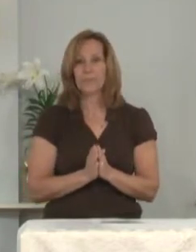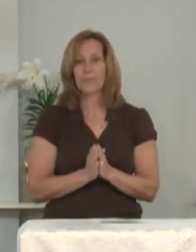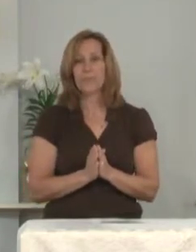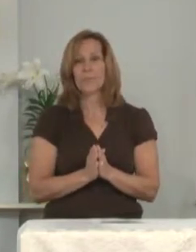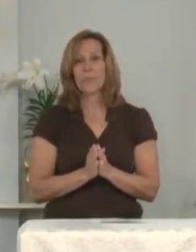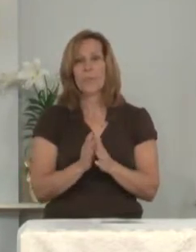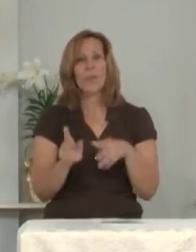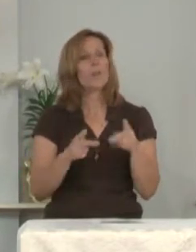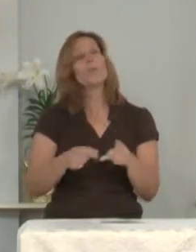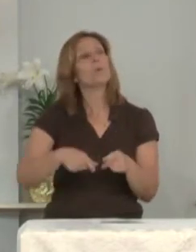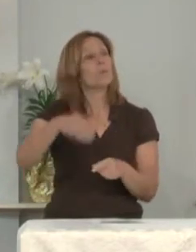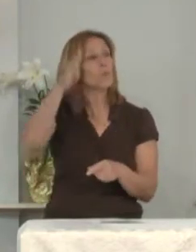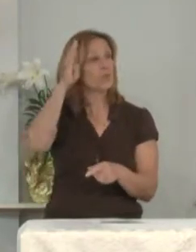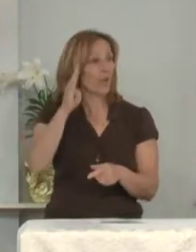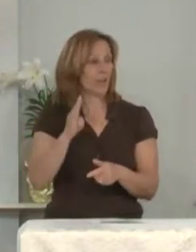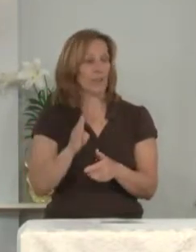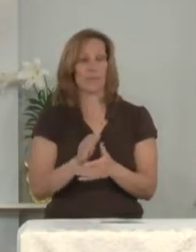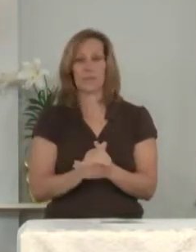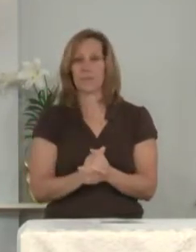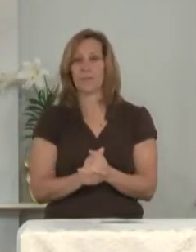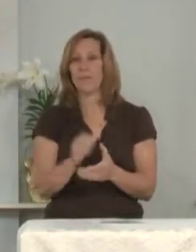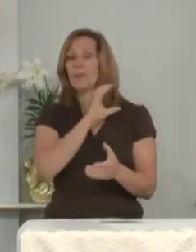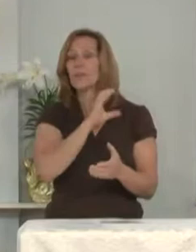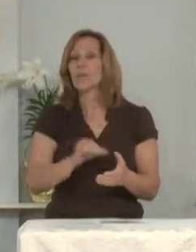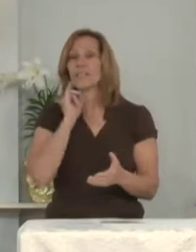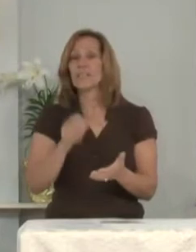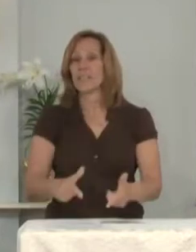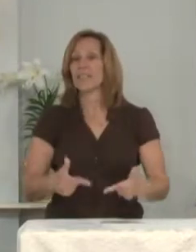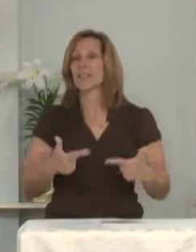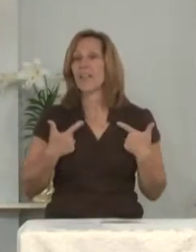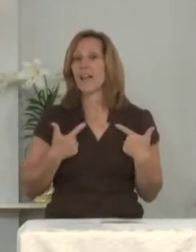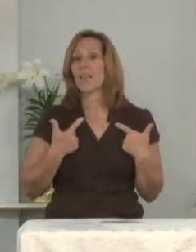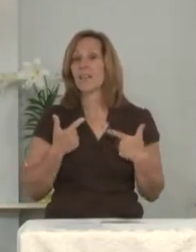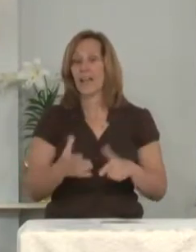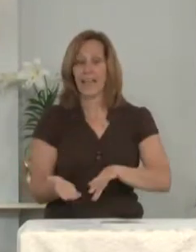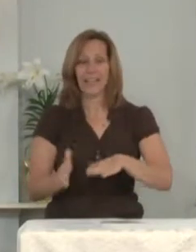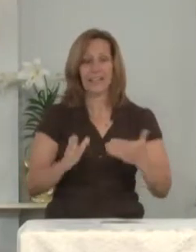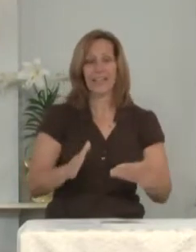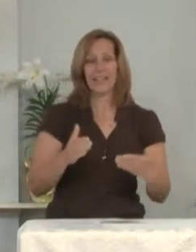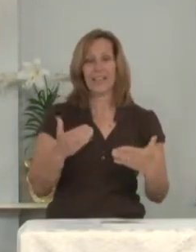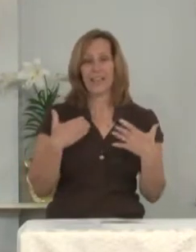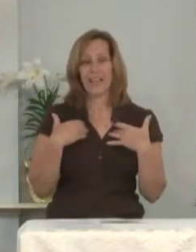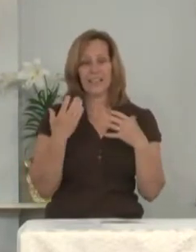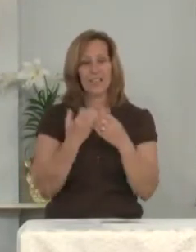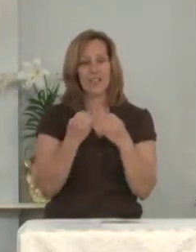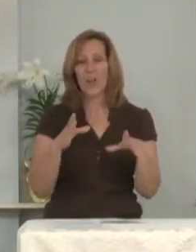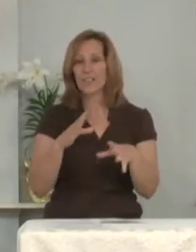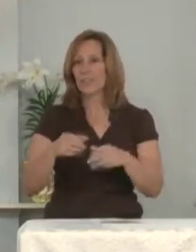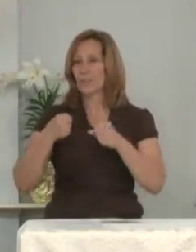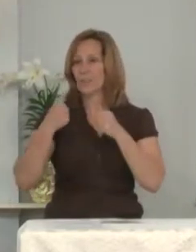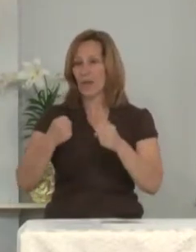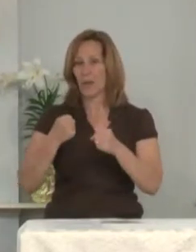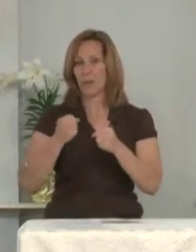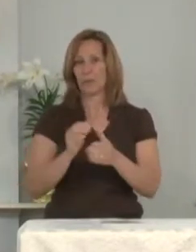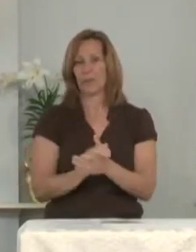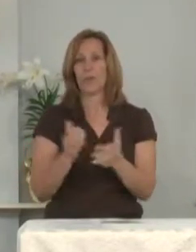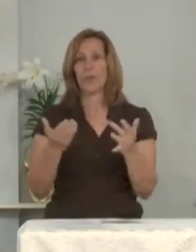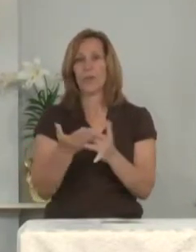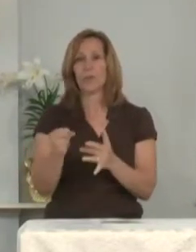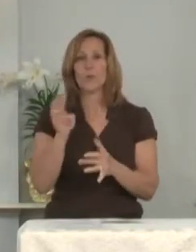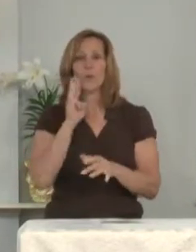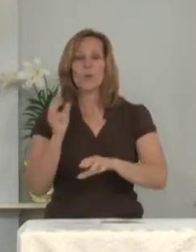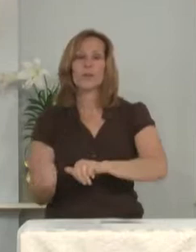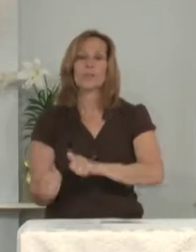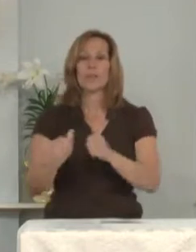People of God, Christ is alive and death has lost its power. Through the